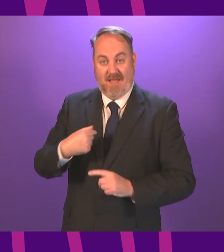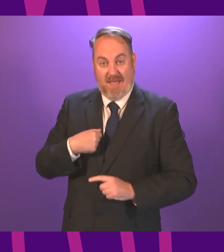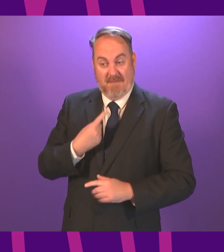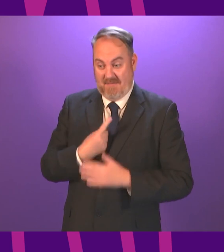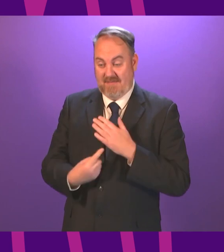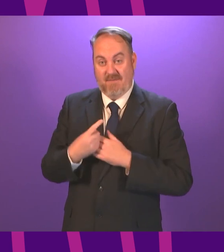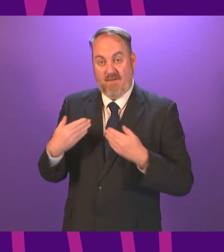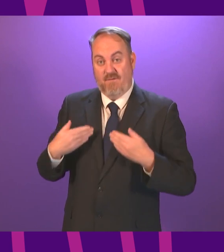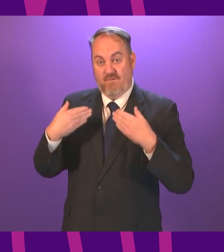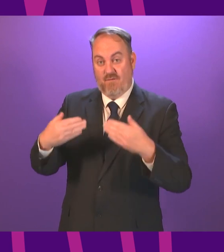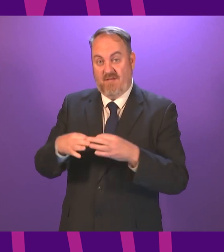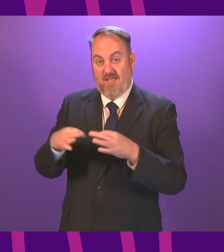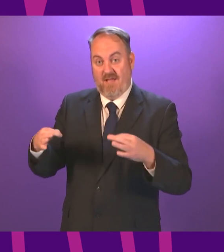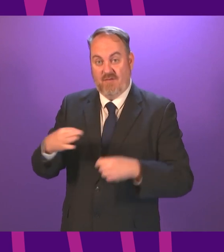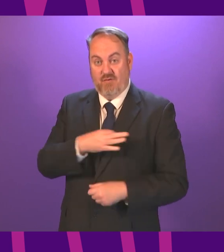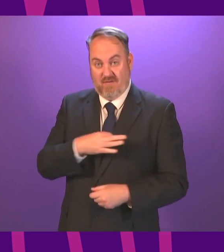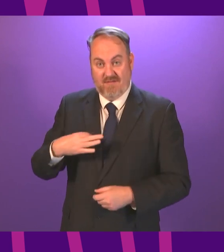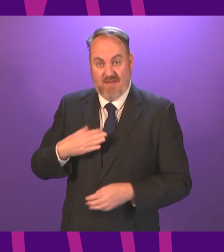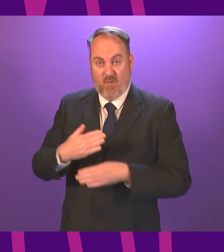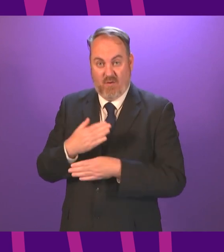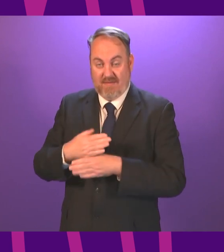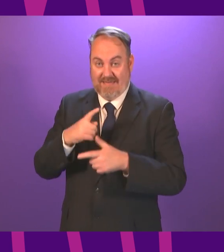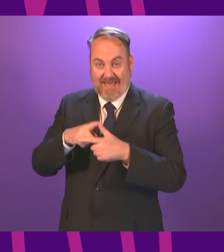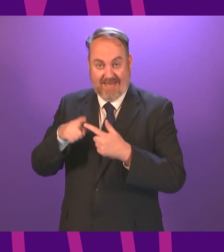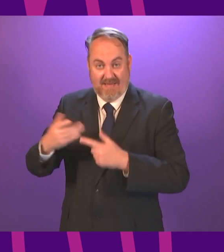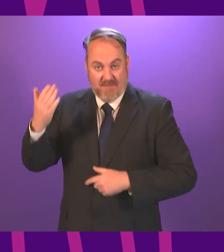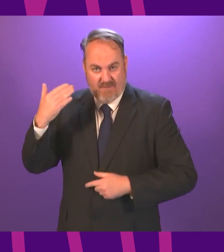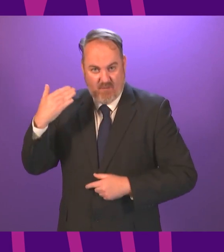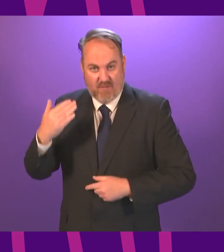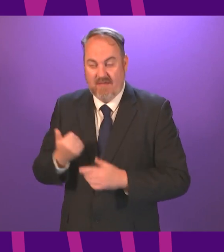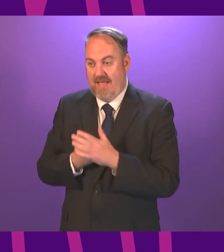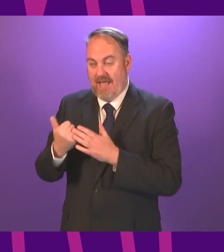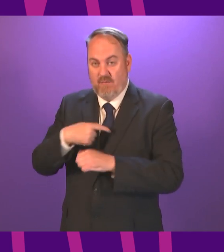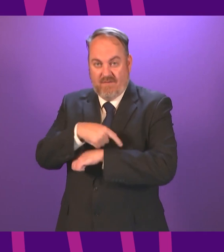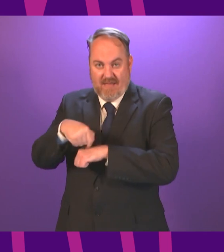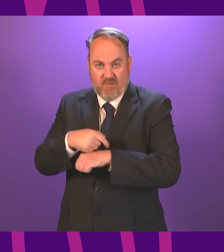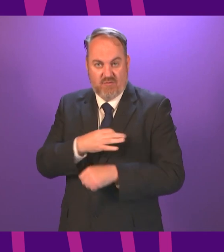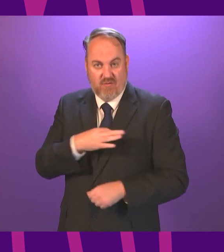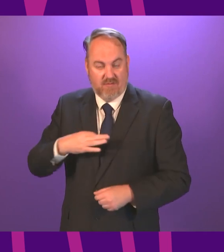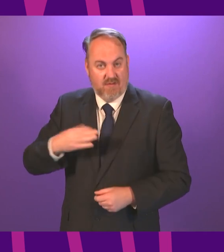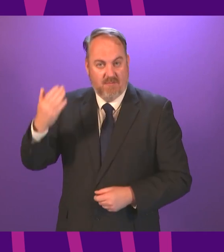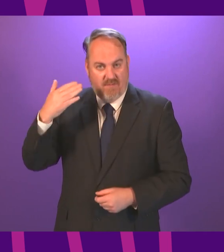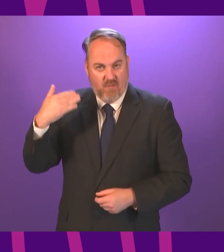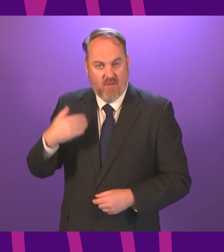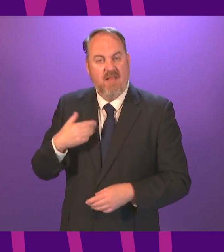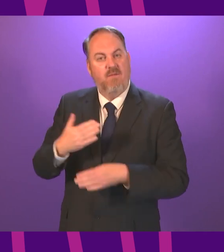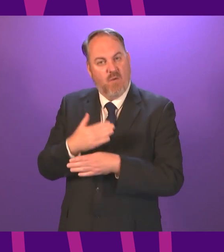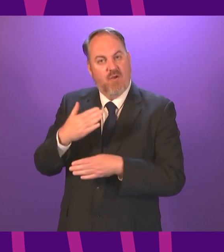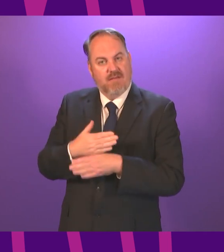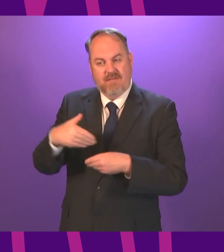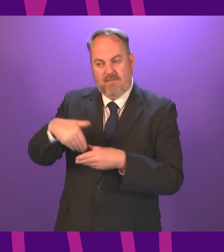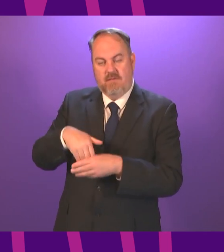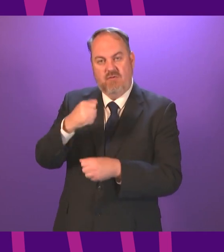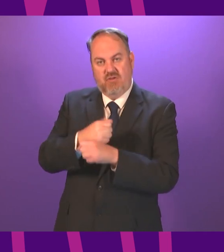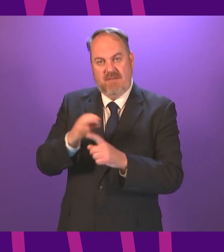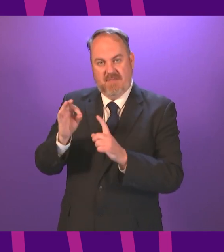doctor having worked in accidents and emergency out of hours and seeing patients in general practice as the